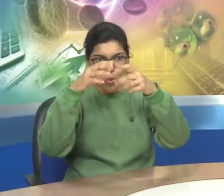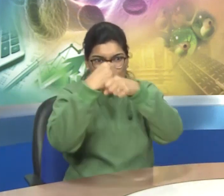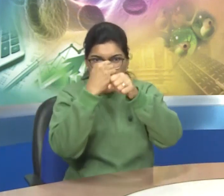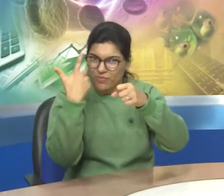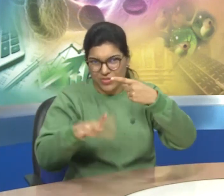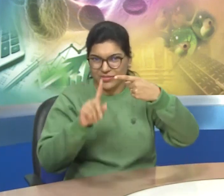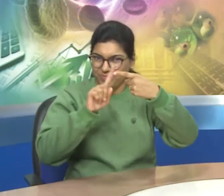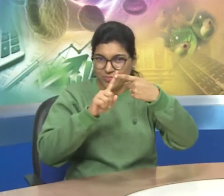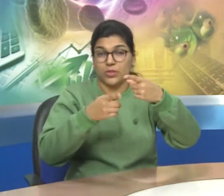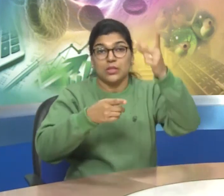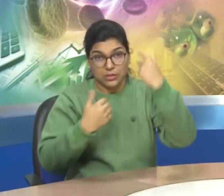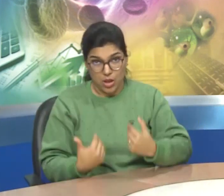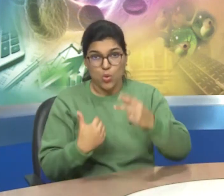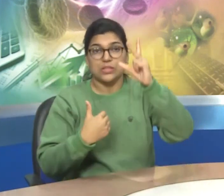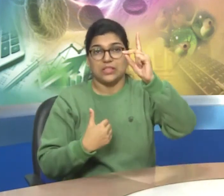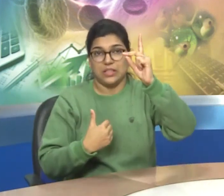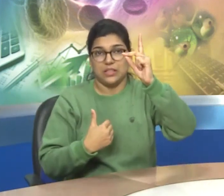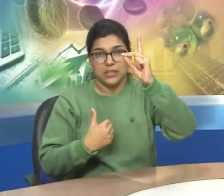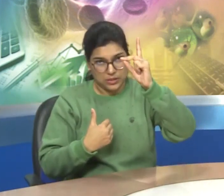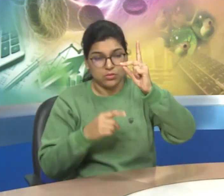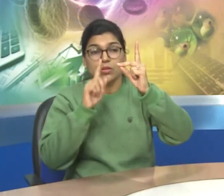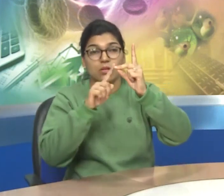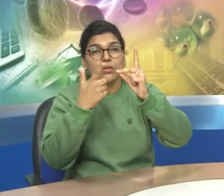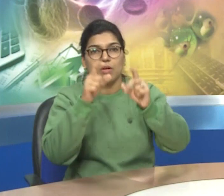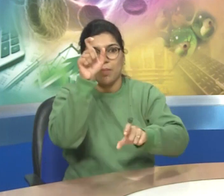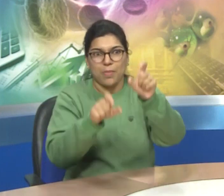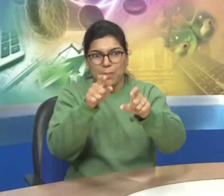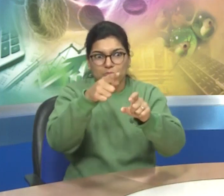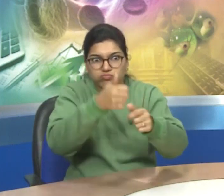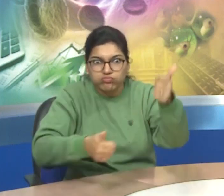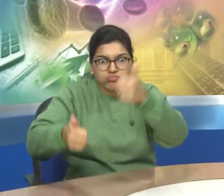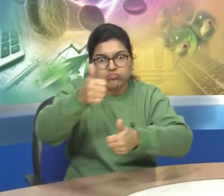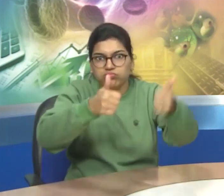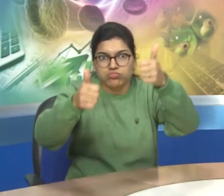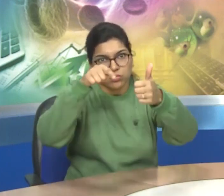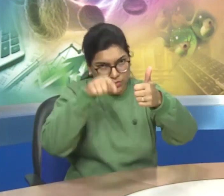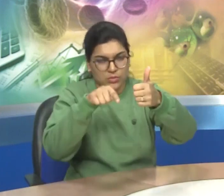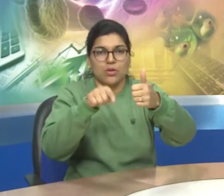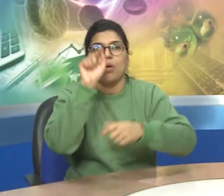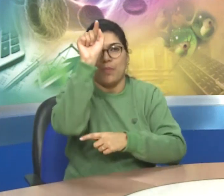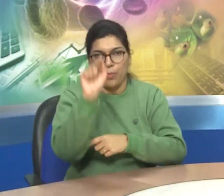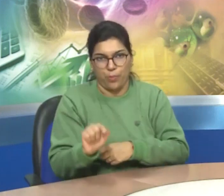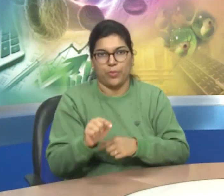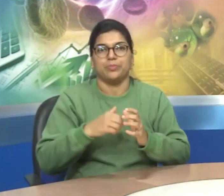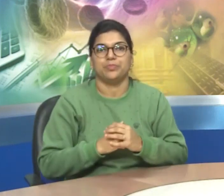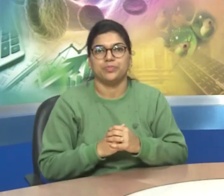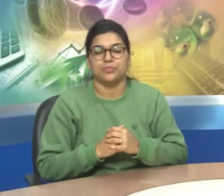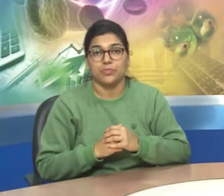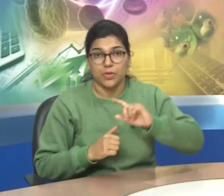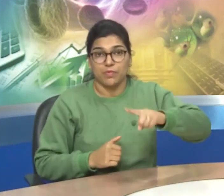we have understood the legislative powers now this is the second executive function let us now understand